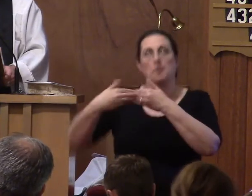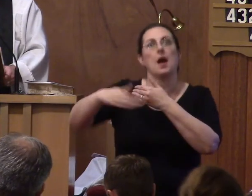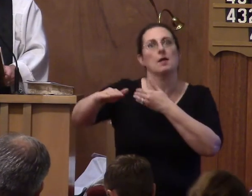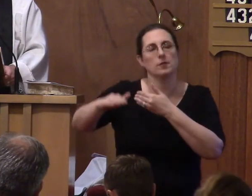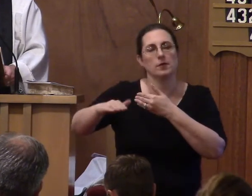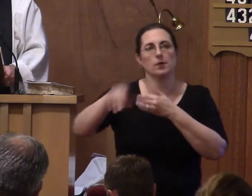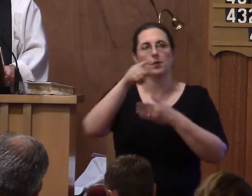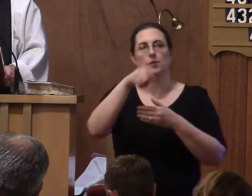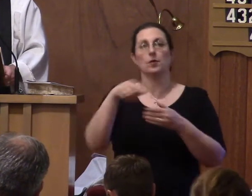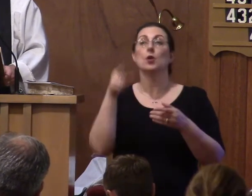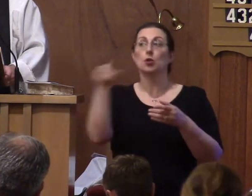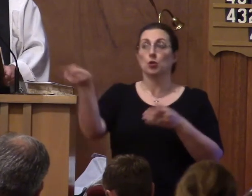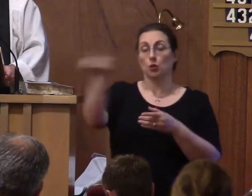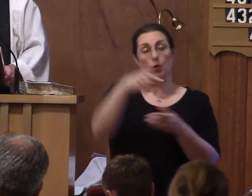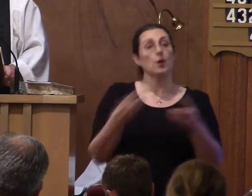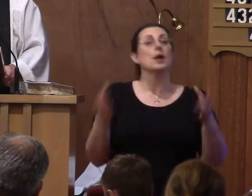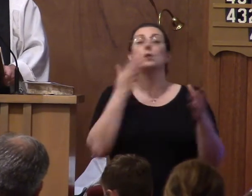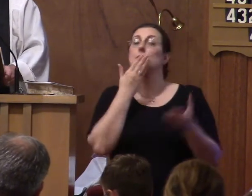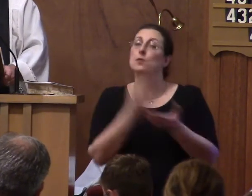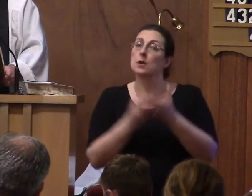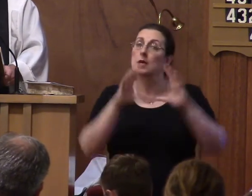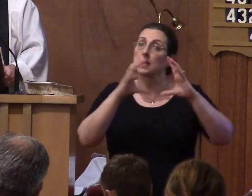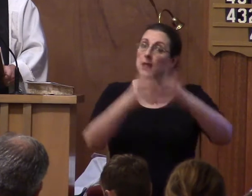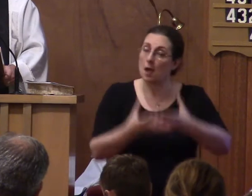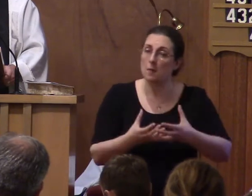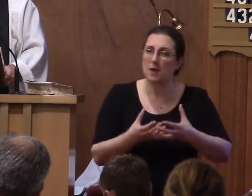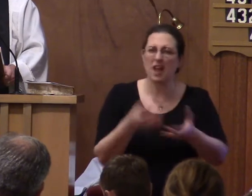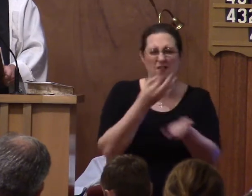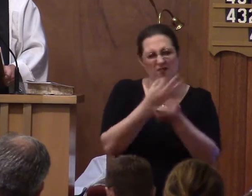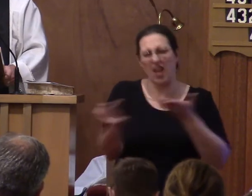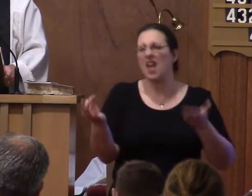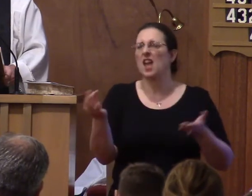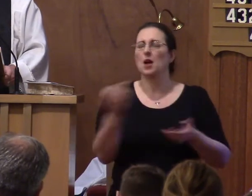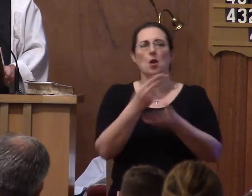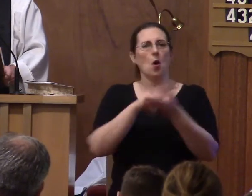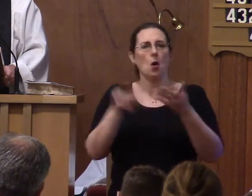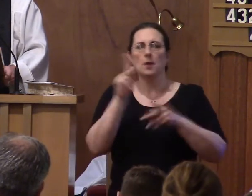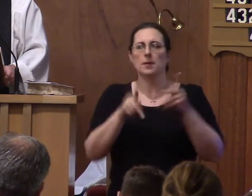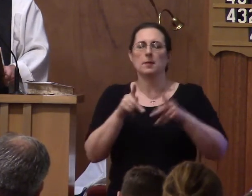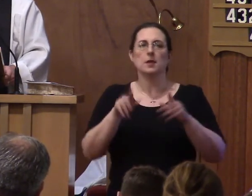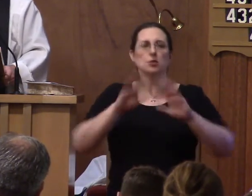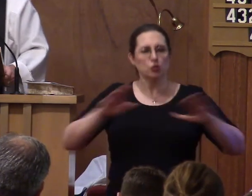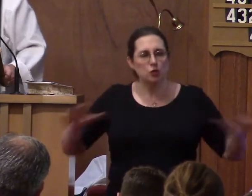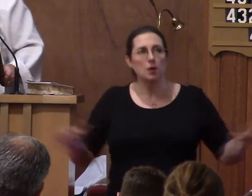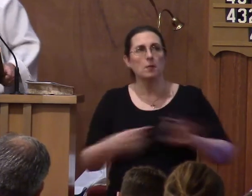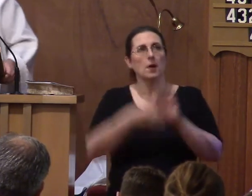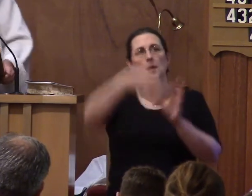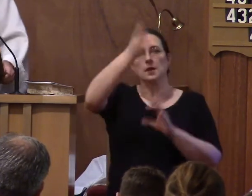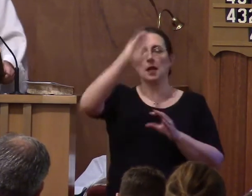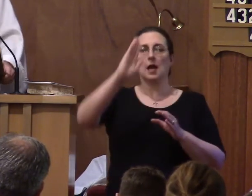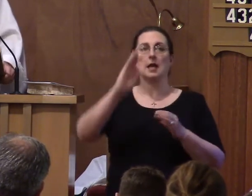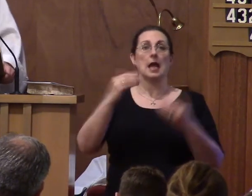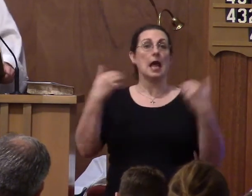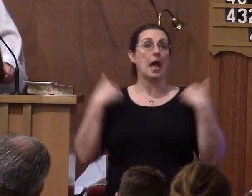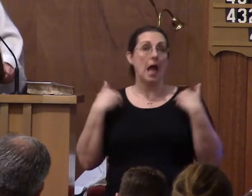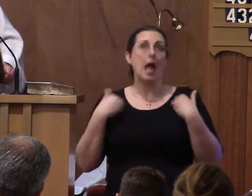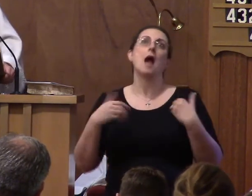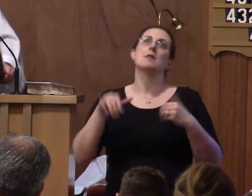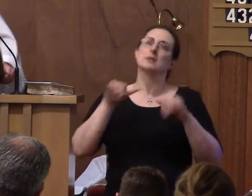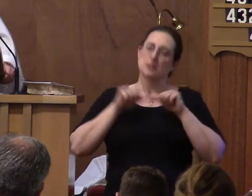You're in the good company of sinners, failed saints, children of God who have and continue to make